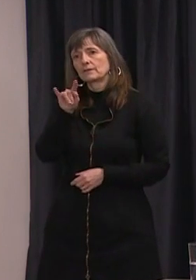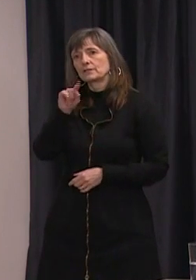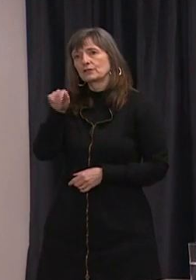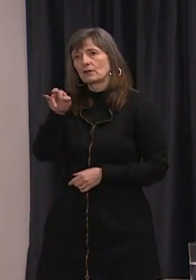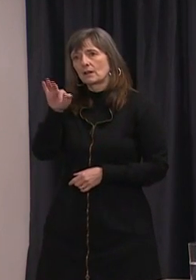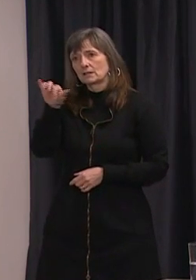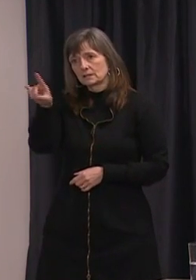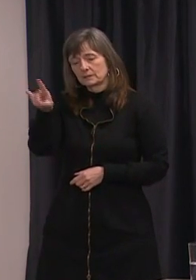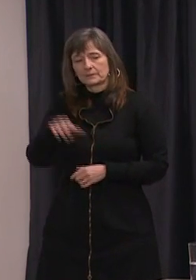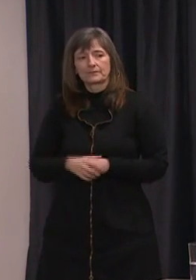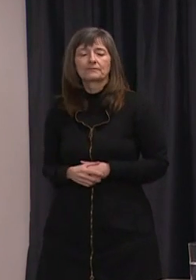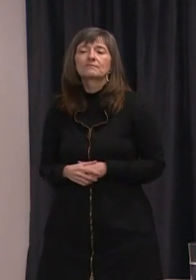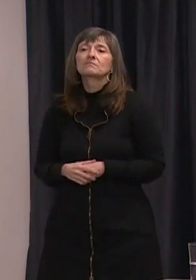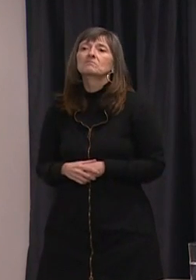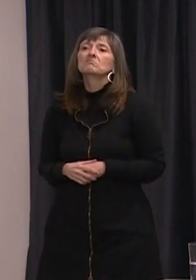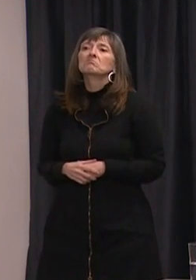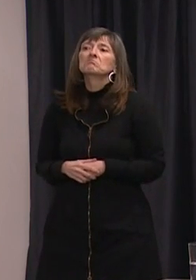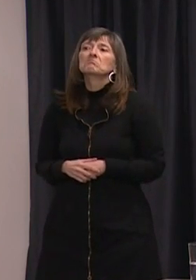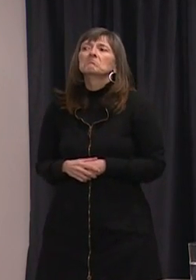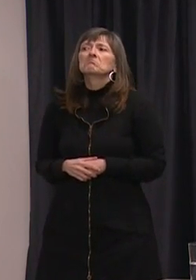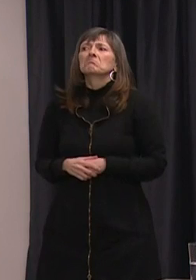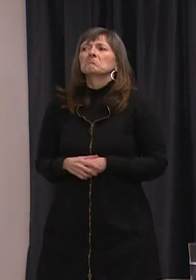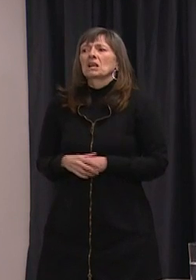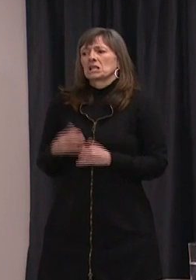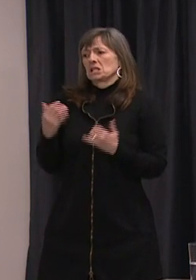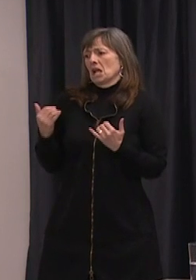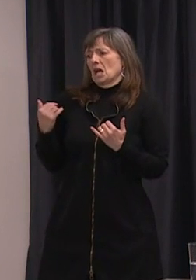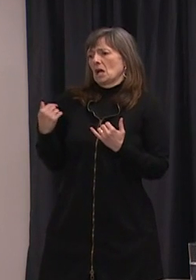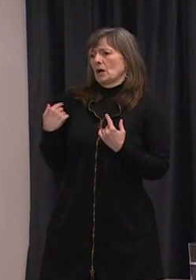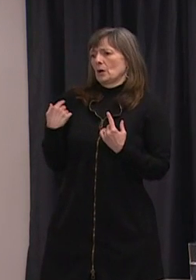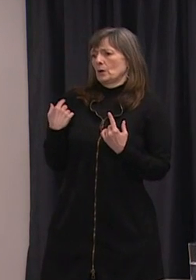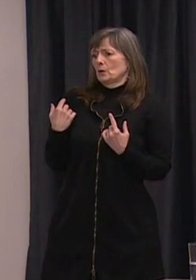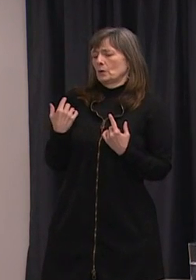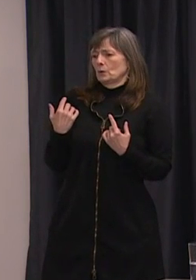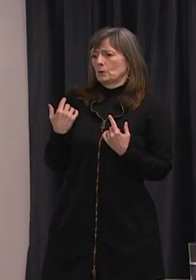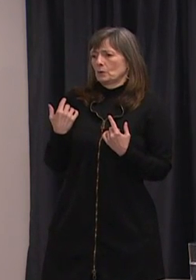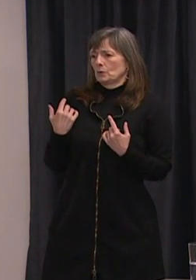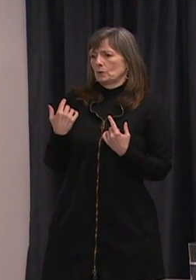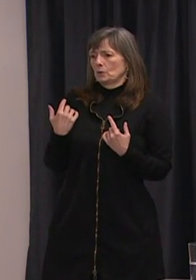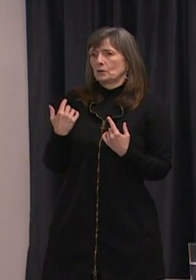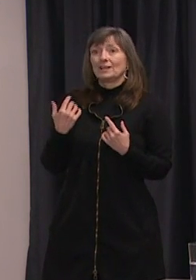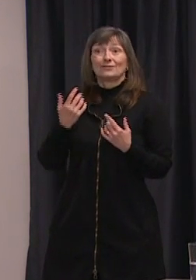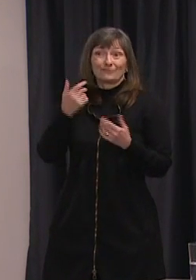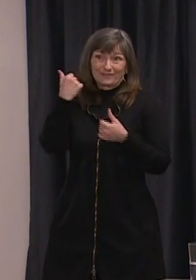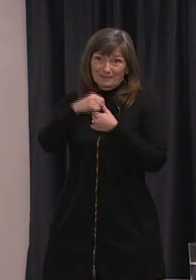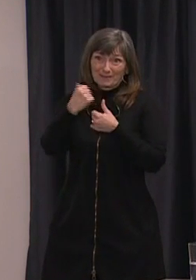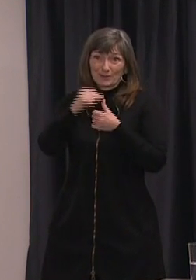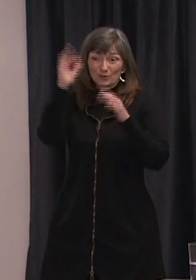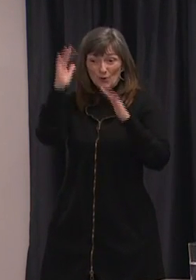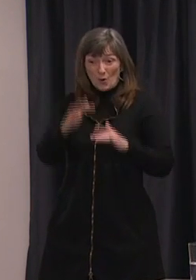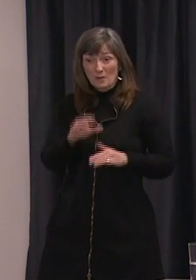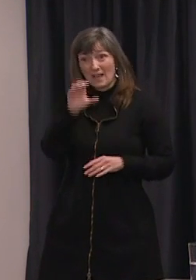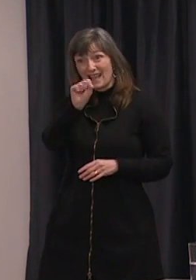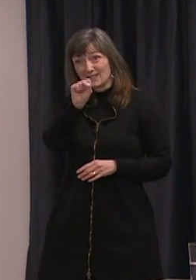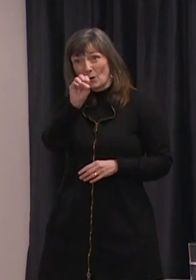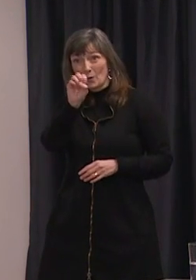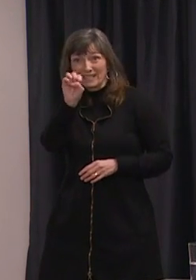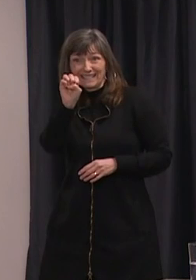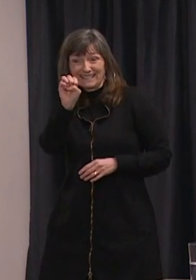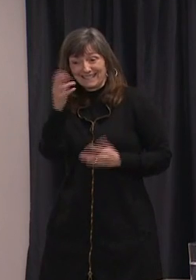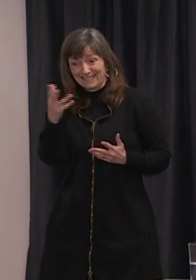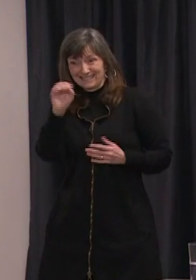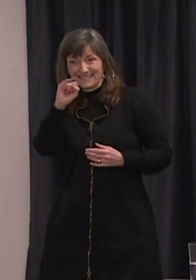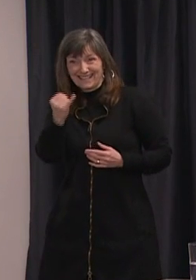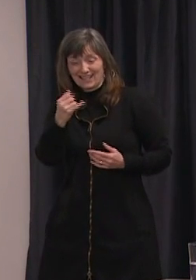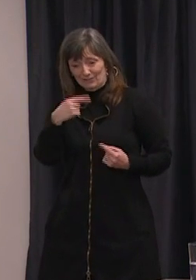It's not much more than two months now since the end of the storm event in St. John's. And at that